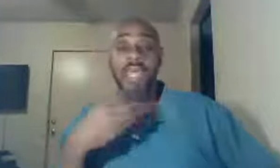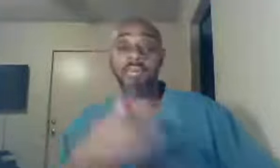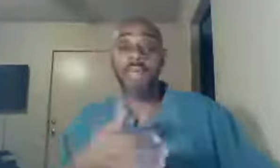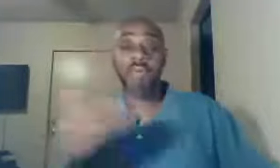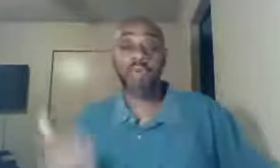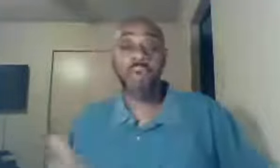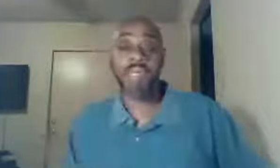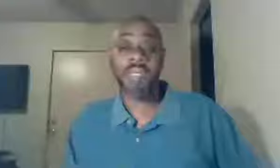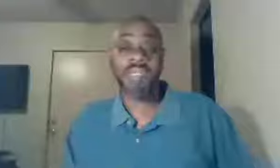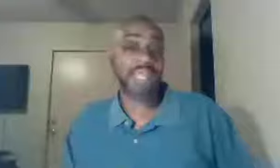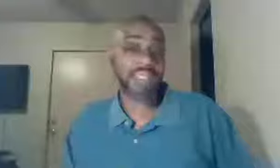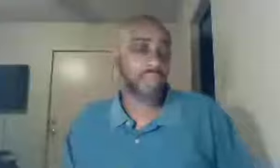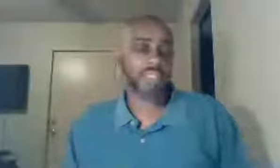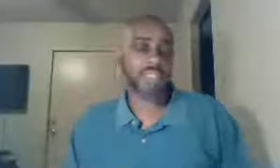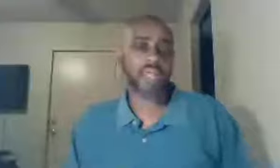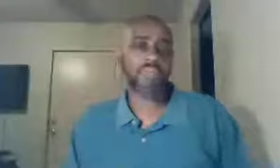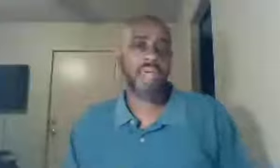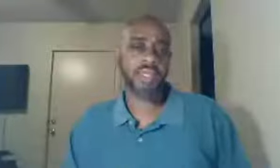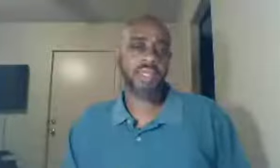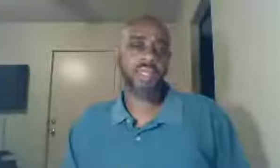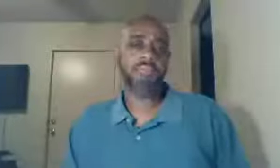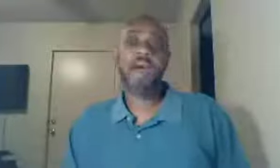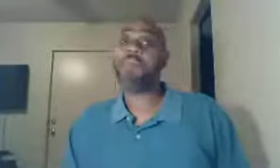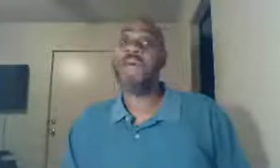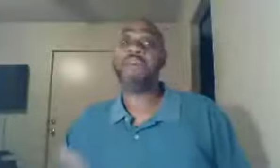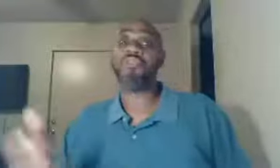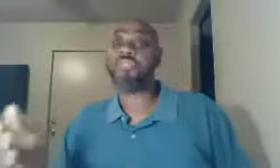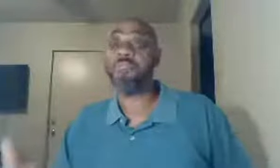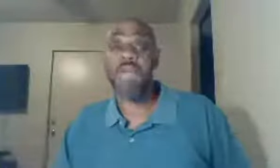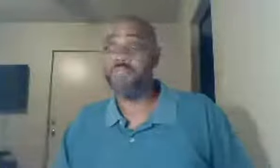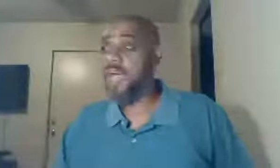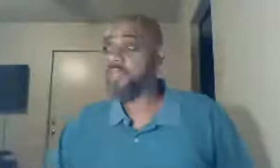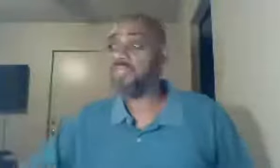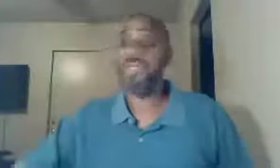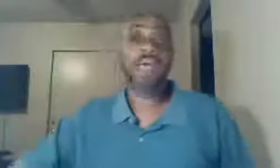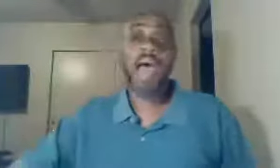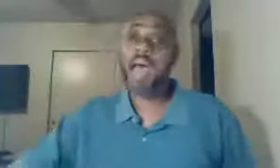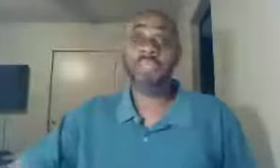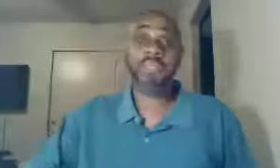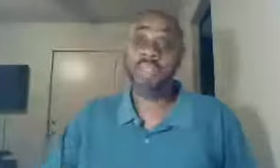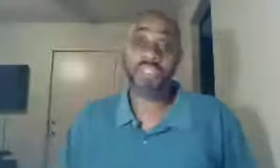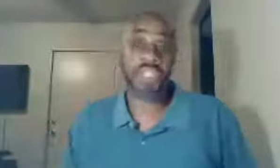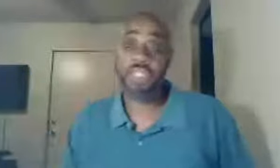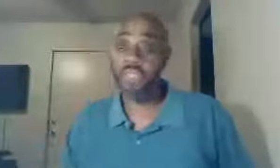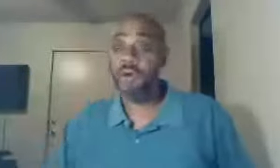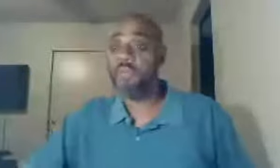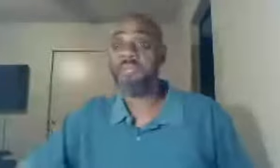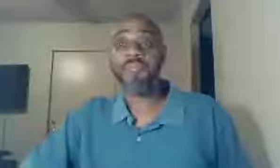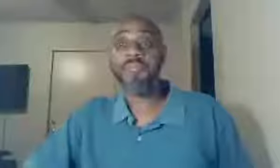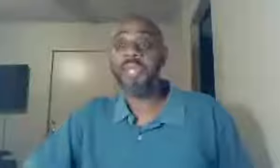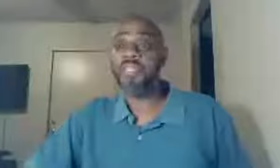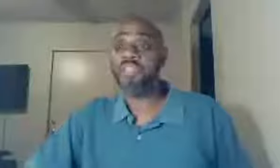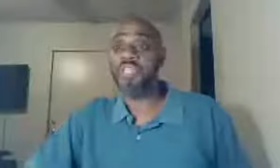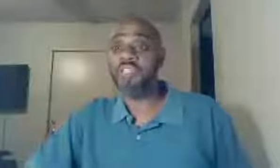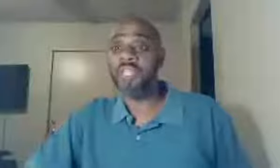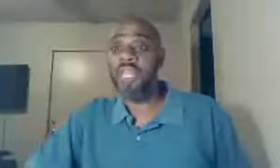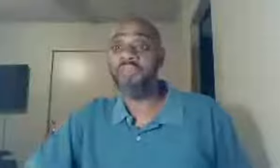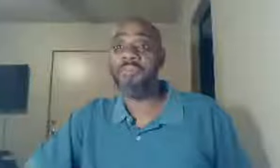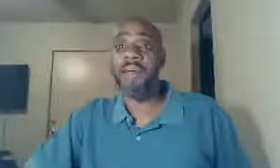that that man or woman, is saying something, to that effect, my pastor is the best pastor, I believe that's a teaching moment, and this is just again, for my